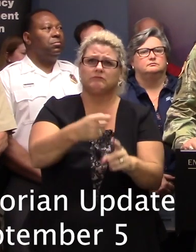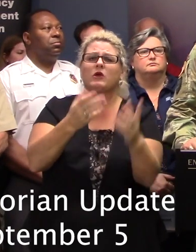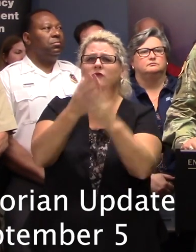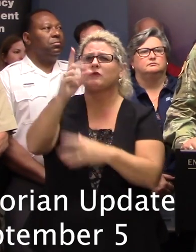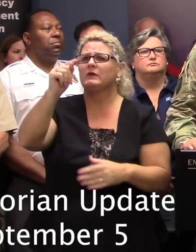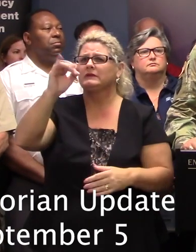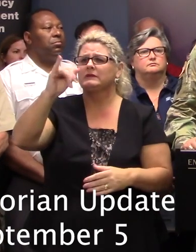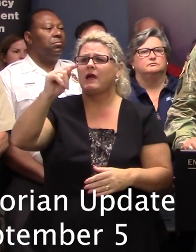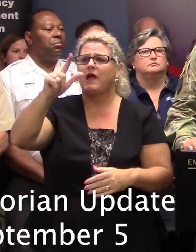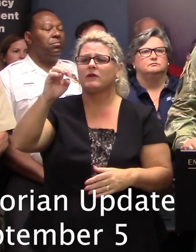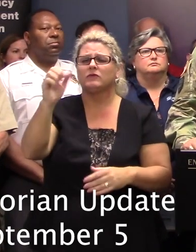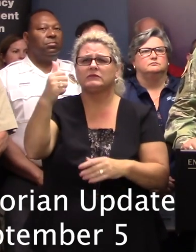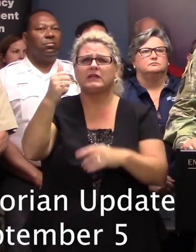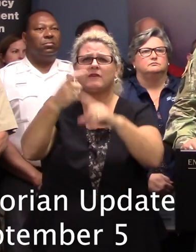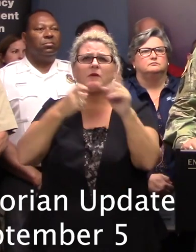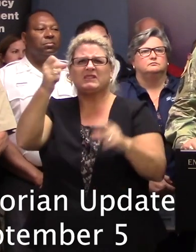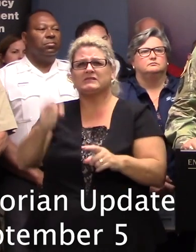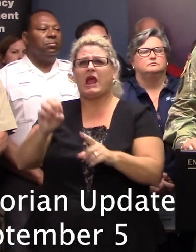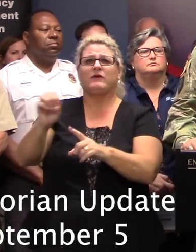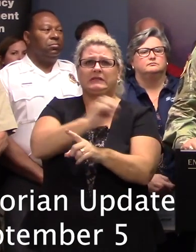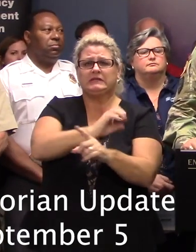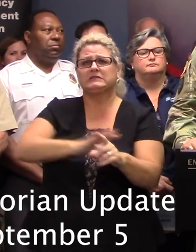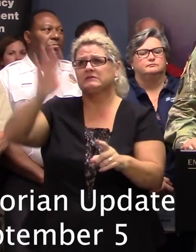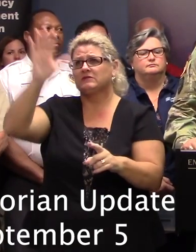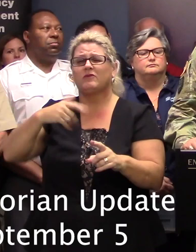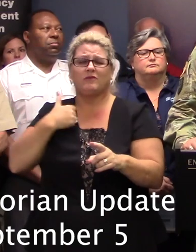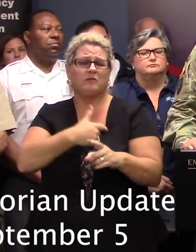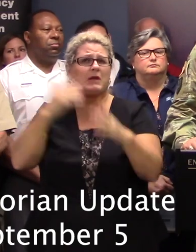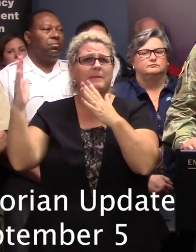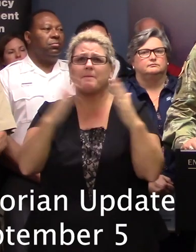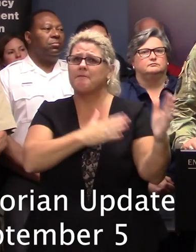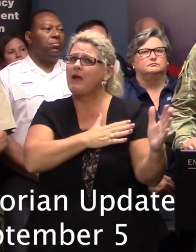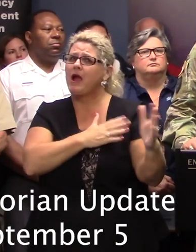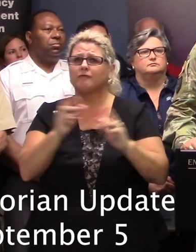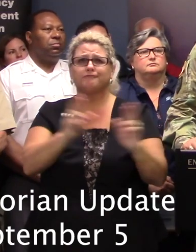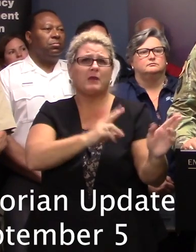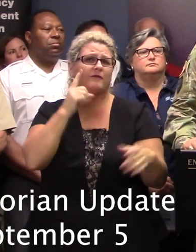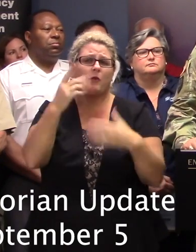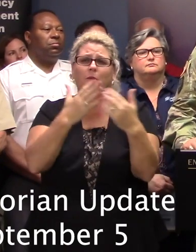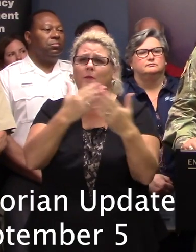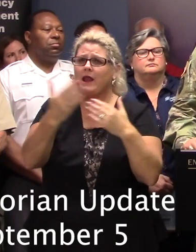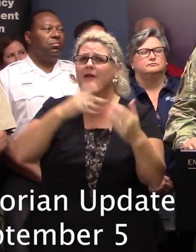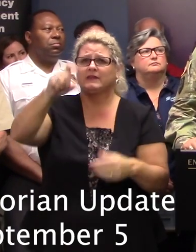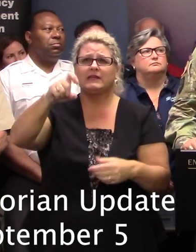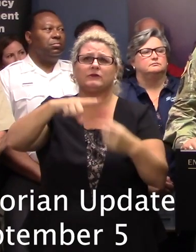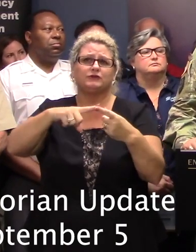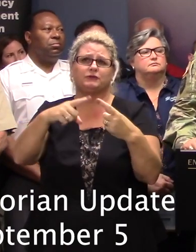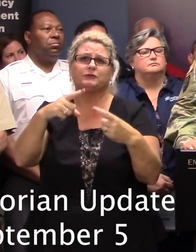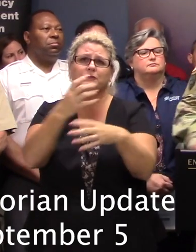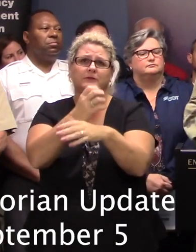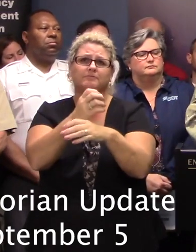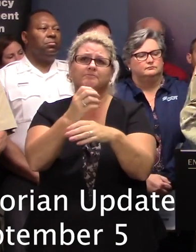that are in the southeast region, and we're preparing for what other missions that may come in response and recovery operations.